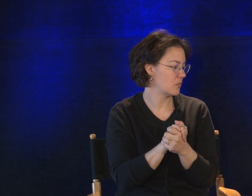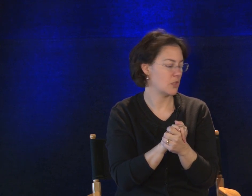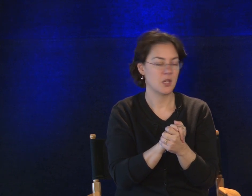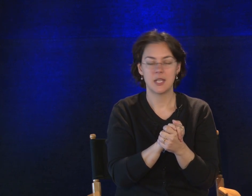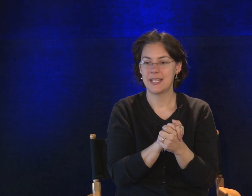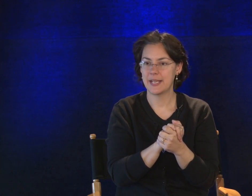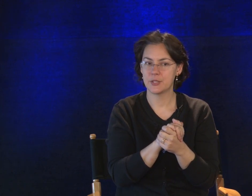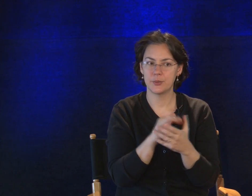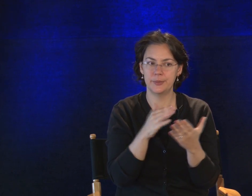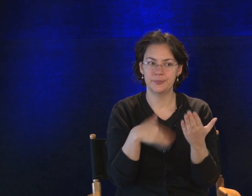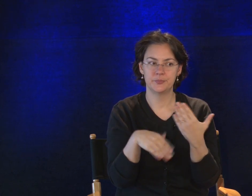Next one.